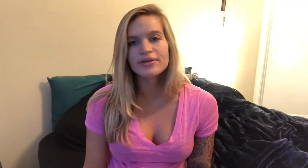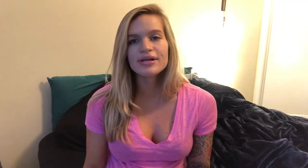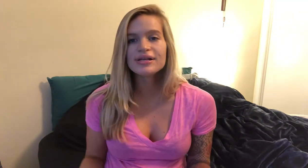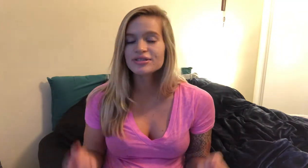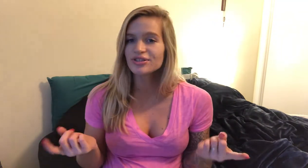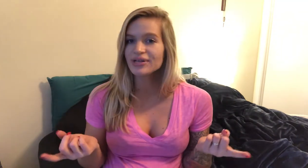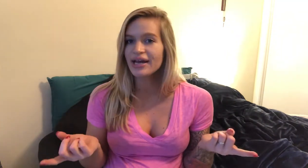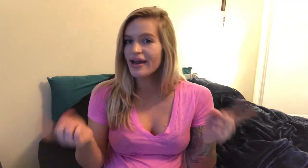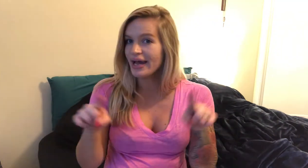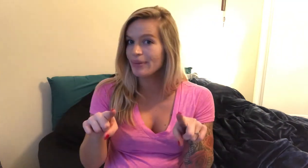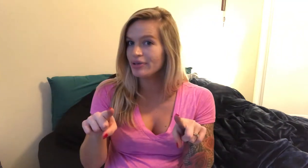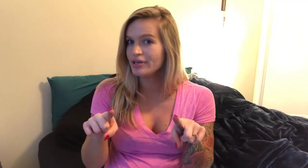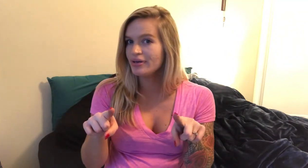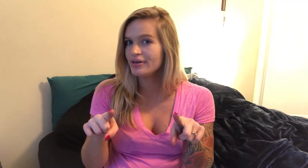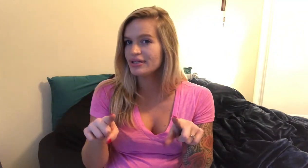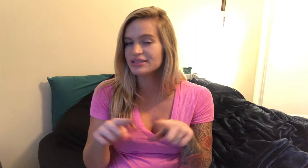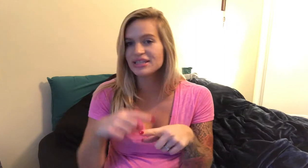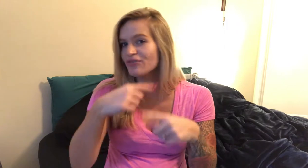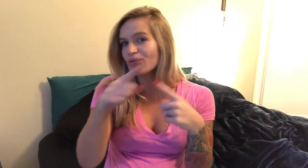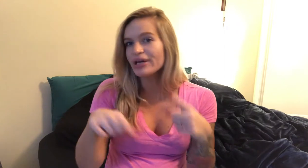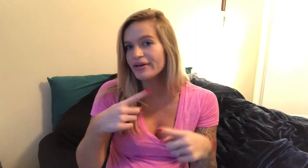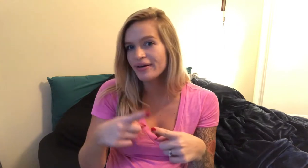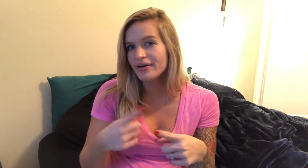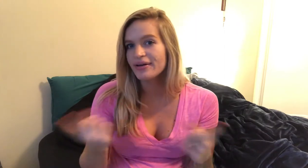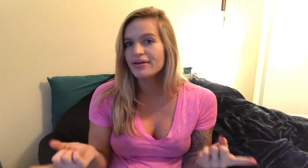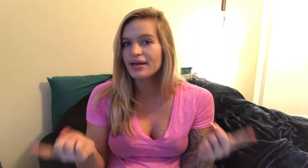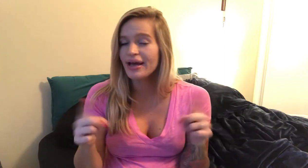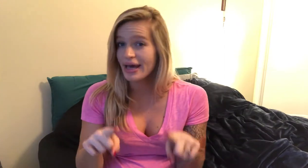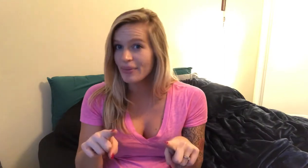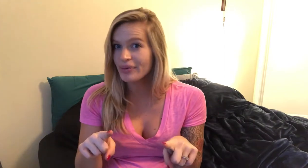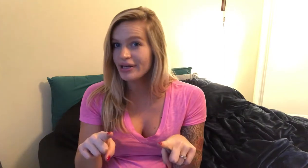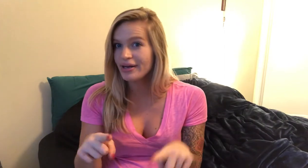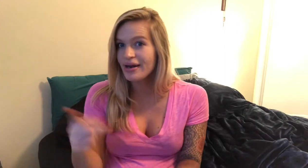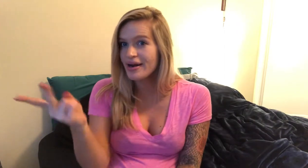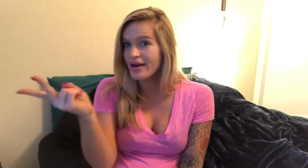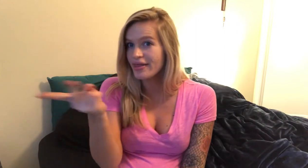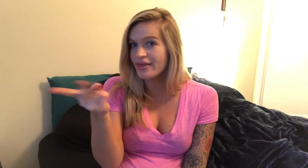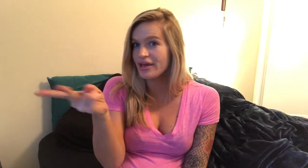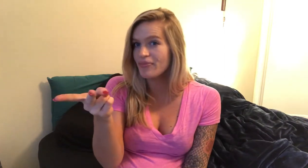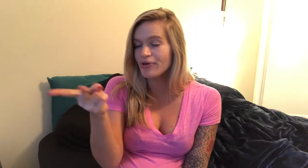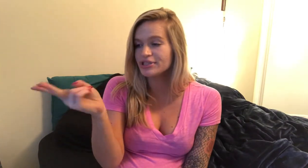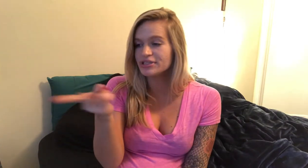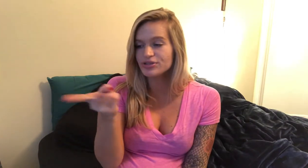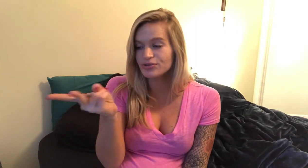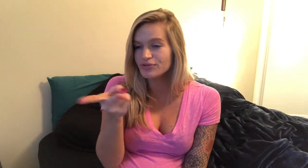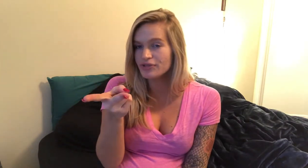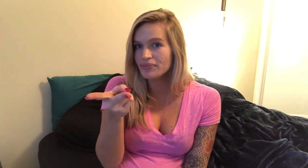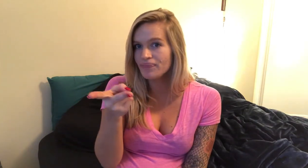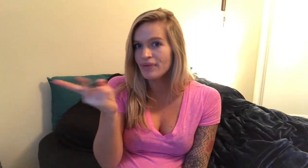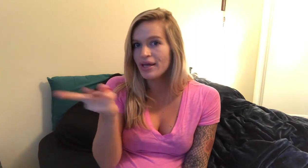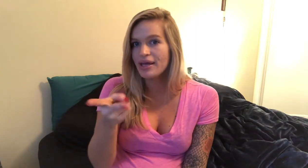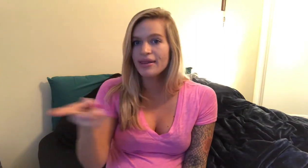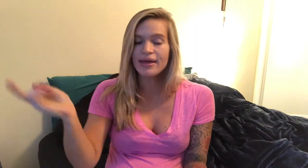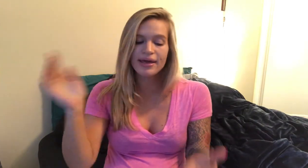so again happen instead of when happen they point to the two of them they